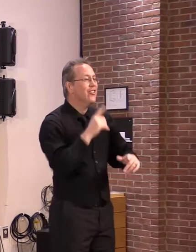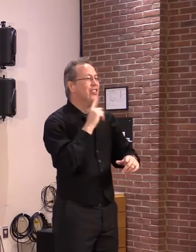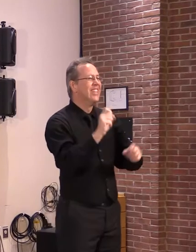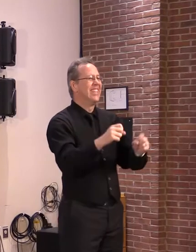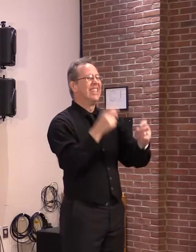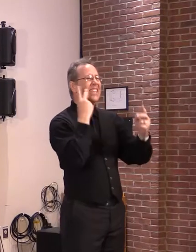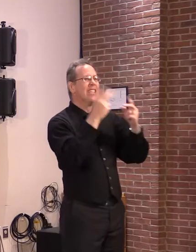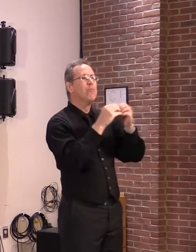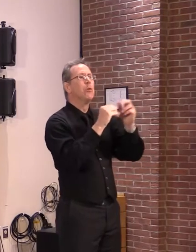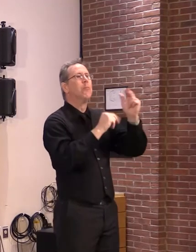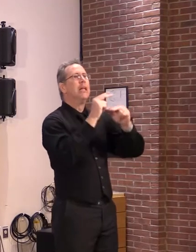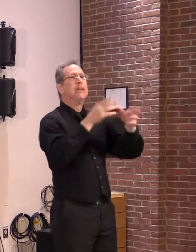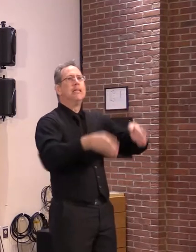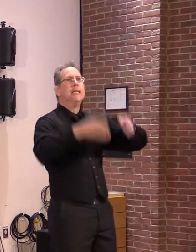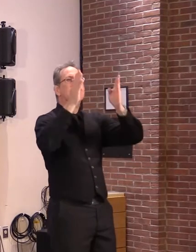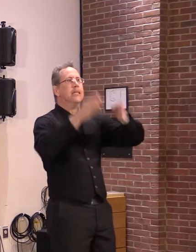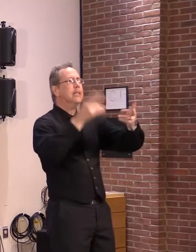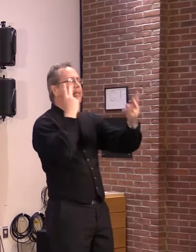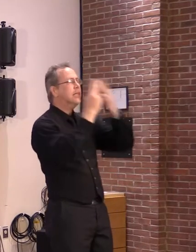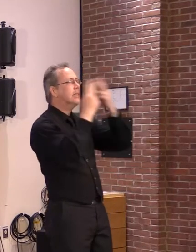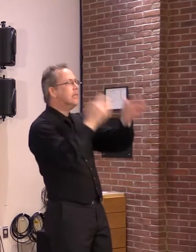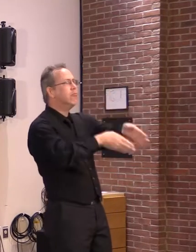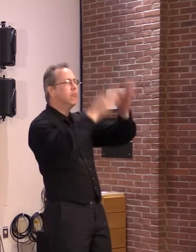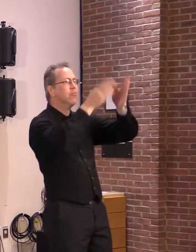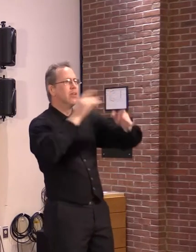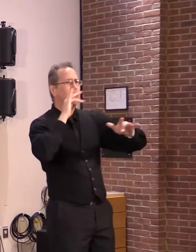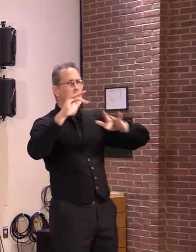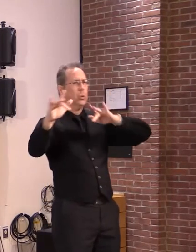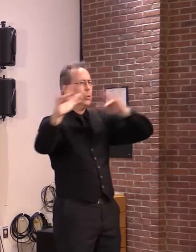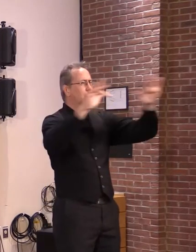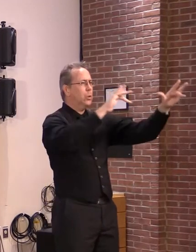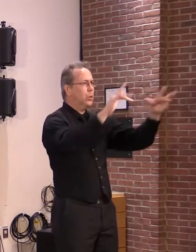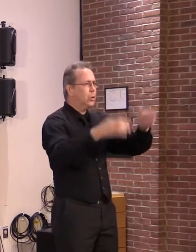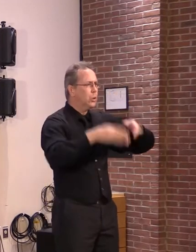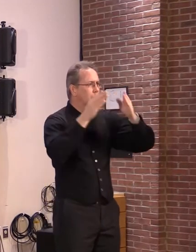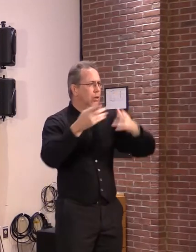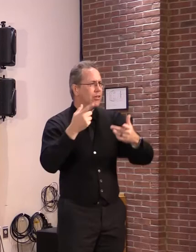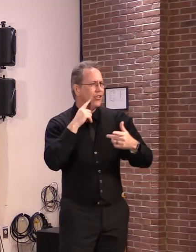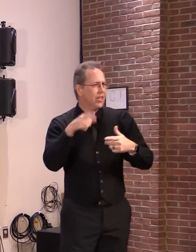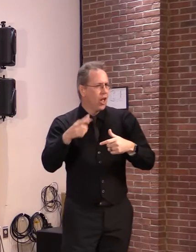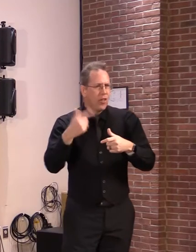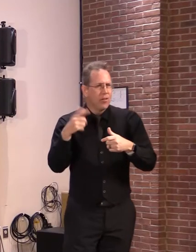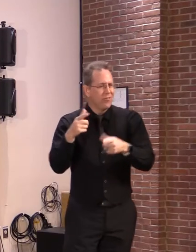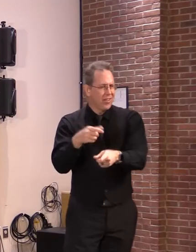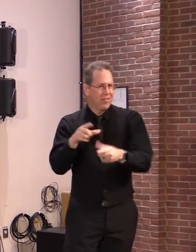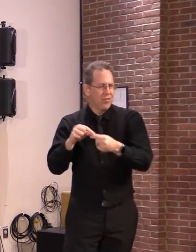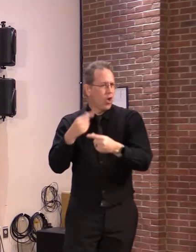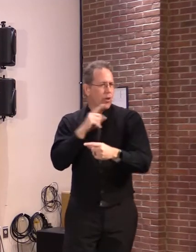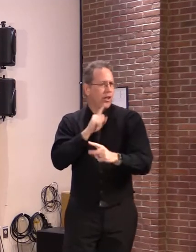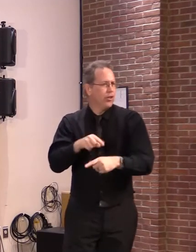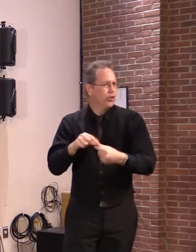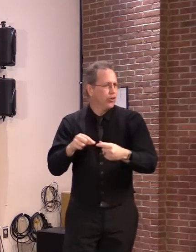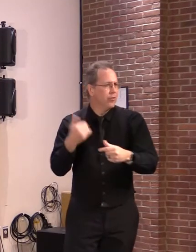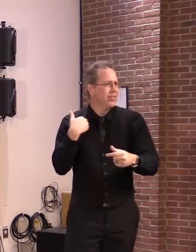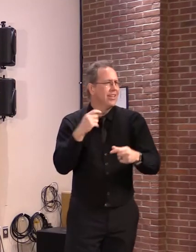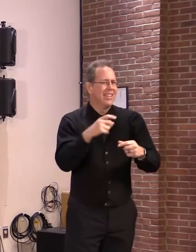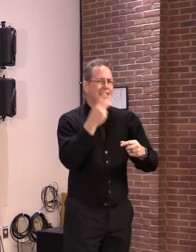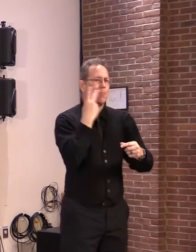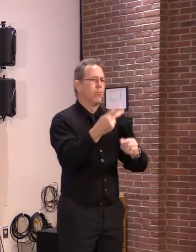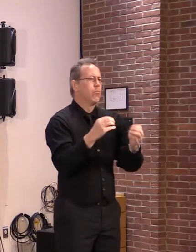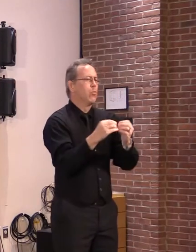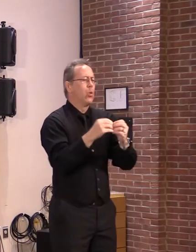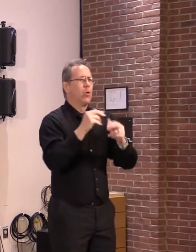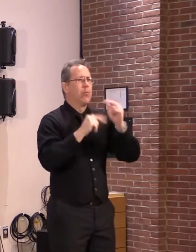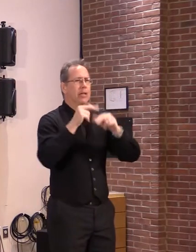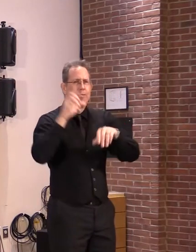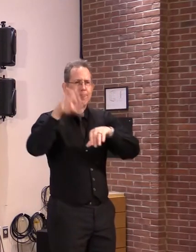up? That Commissioner Hanford answered that question pretty clearly. It's because the numbers show that we need more units of housing, period, and not, you know, a